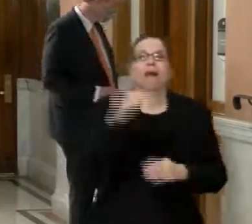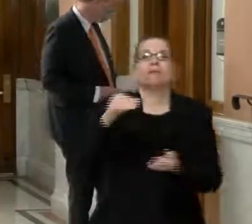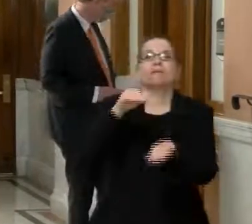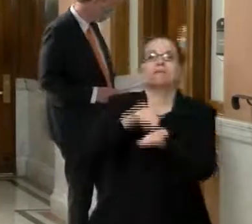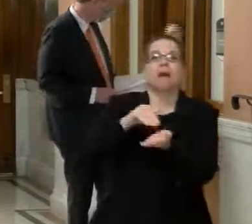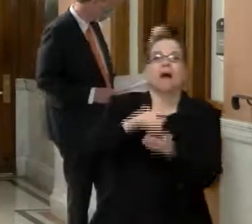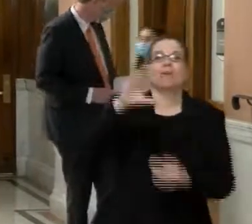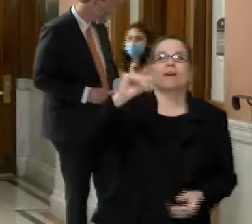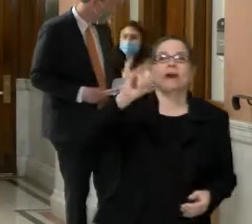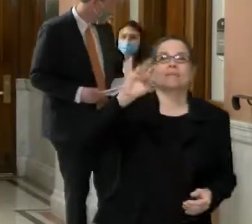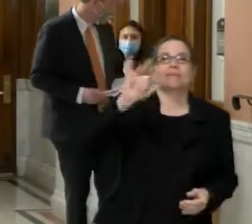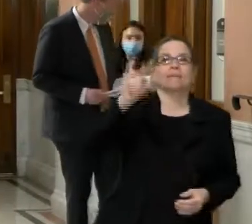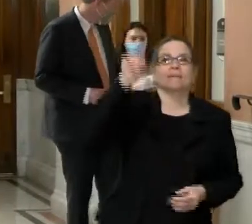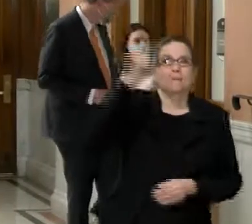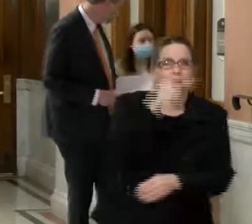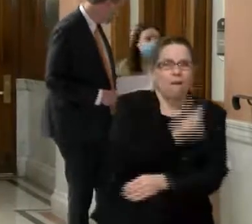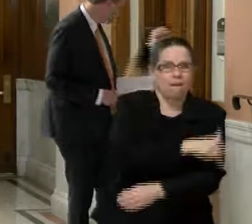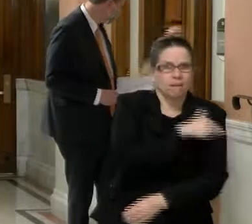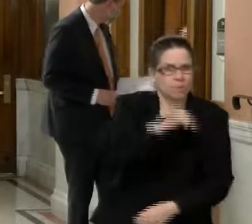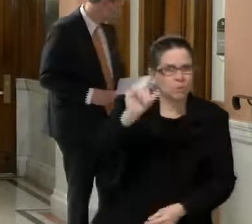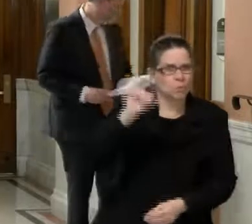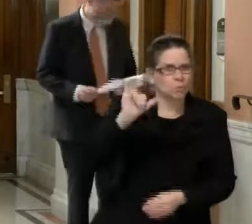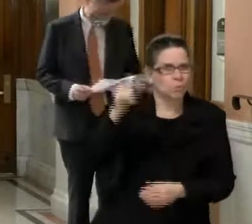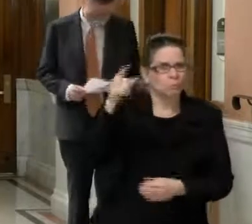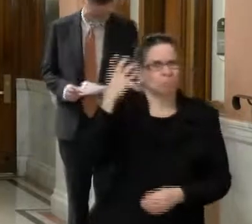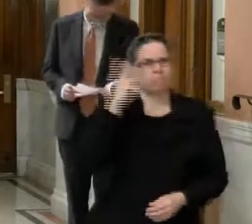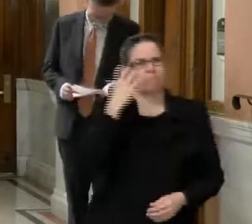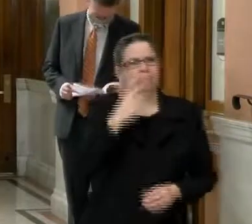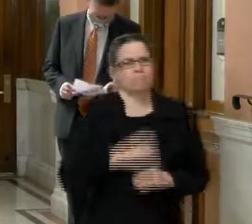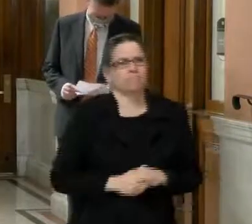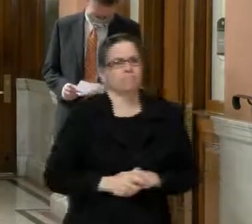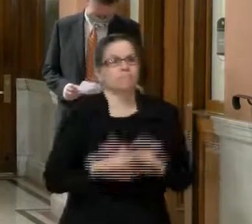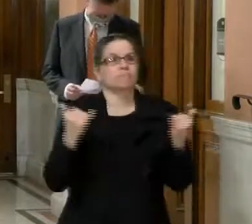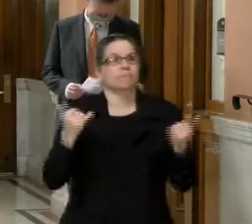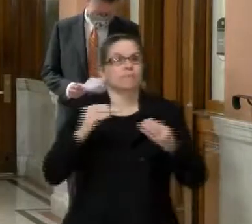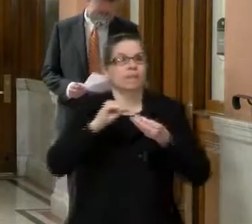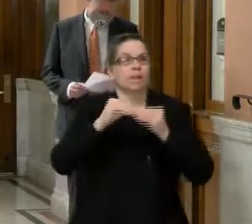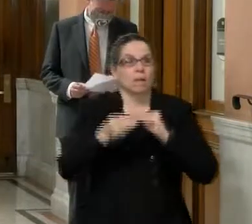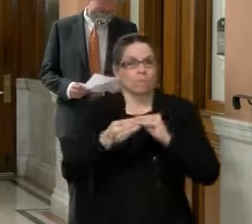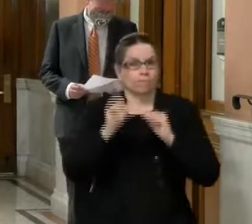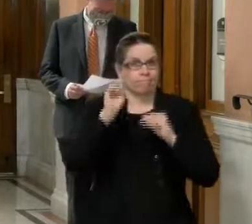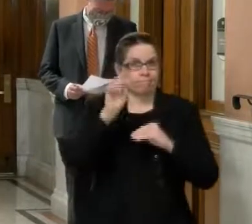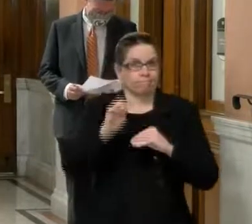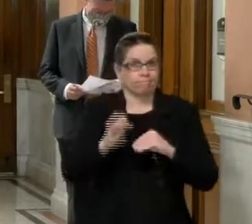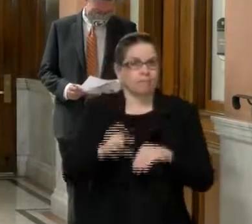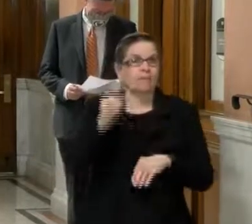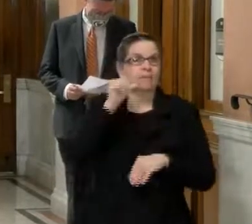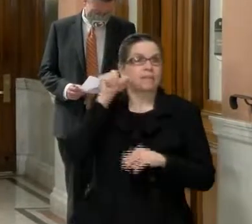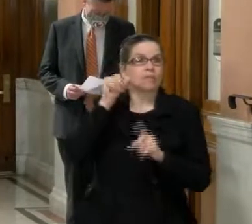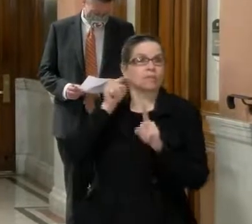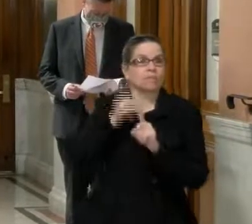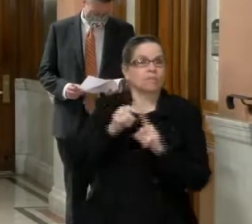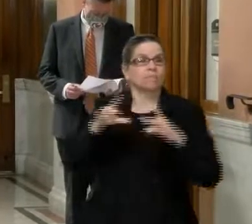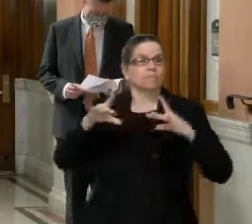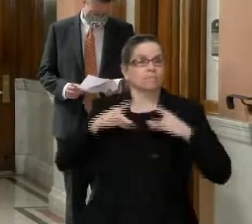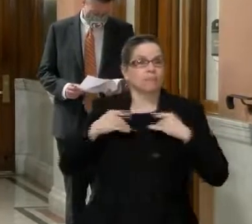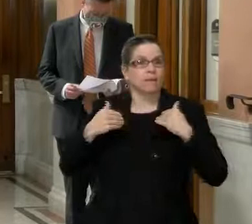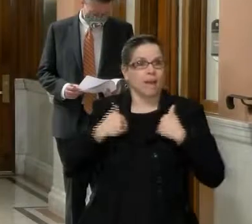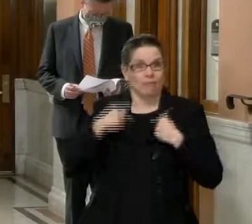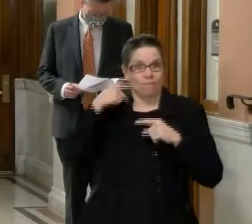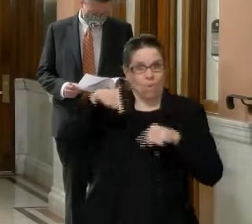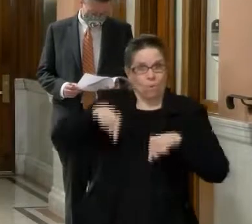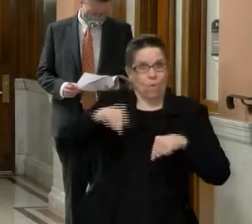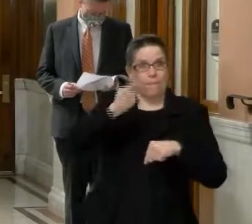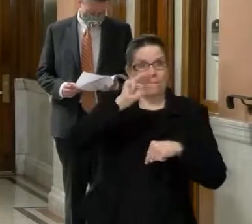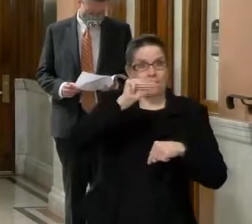Um, statewide COVID numbers yesterday, the death toll from, from confirmed coronavirus cases in Massachusetts rose